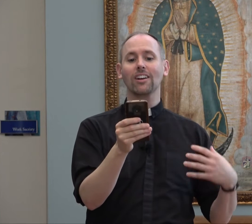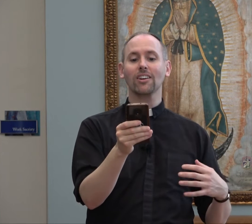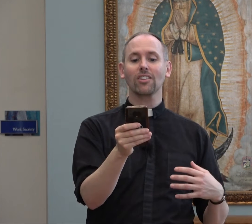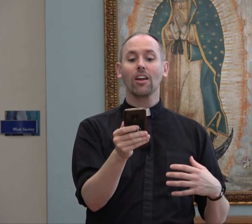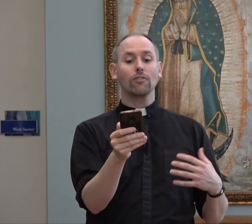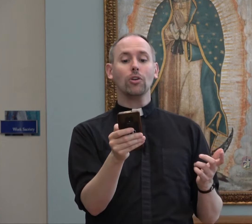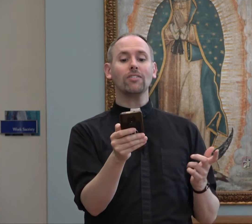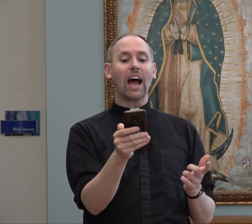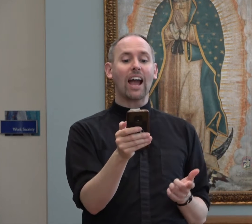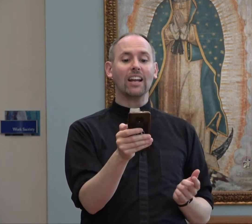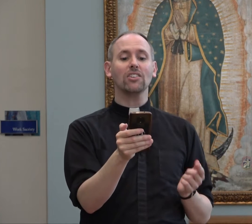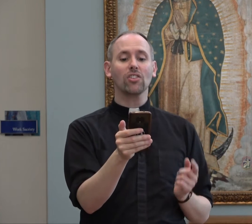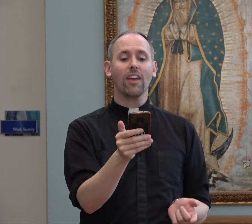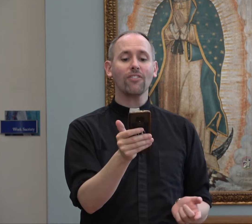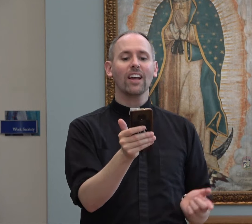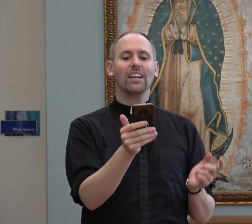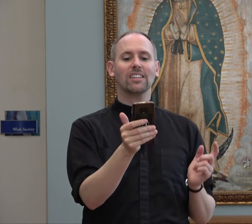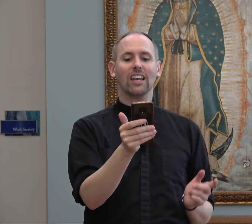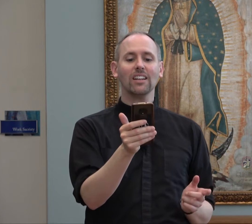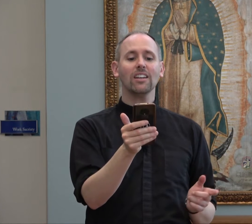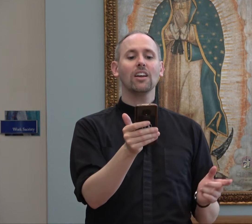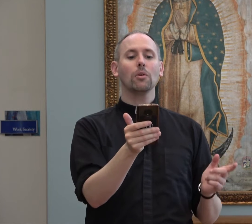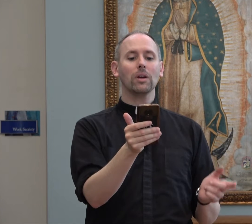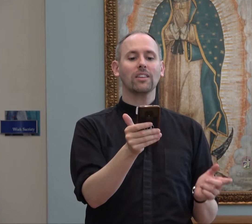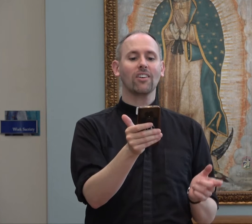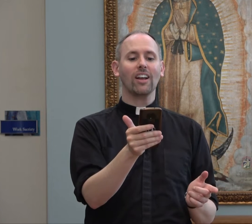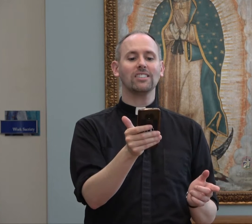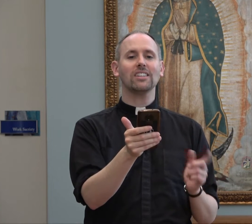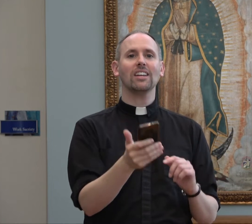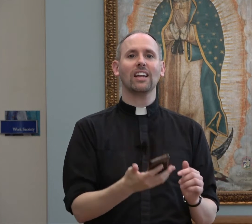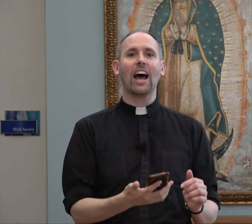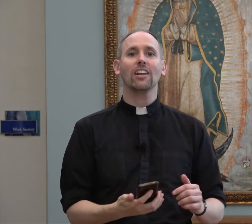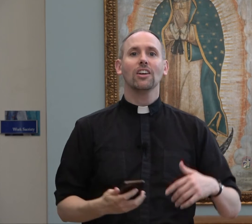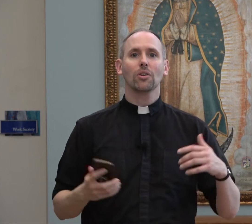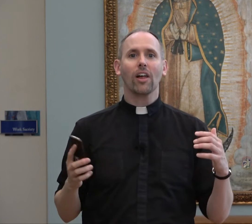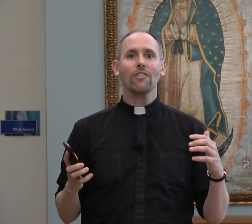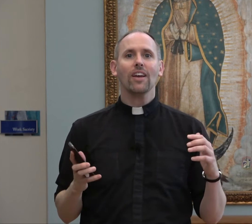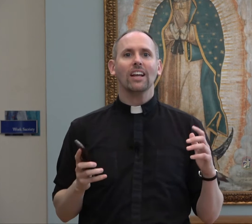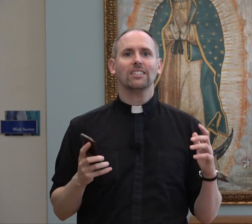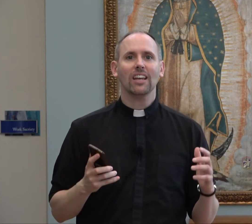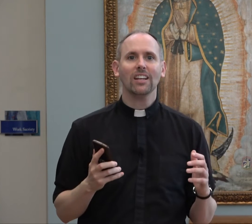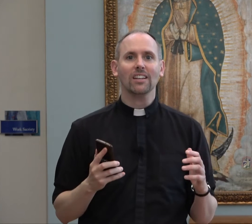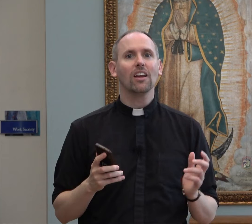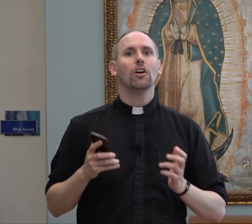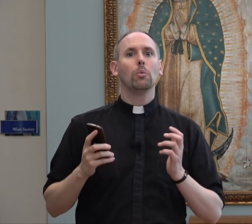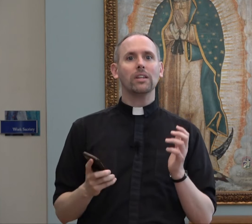on earth. For you have died and your life is hidden with Christ in God. Your life is hidden with